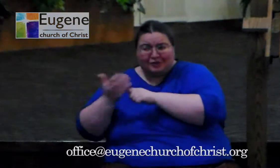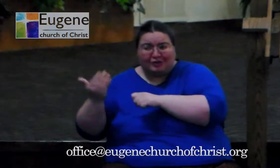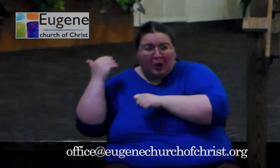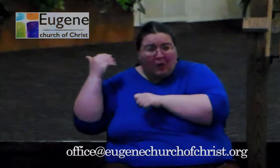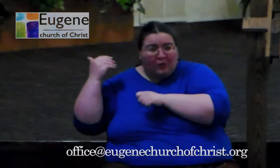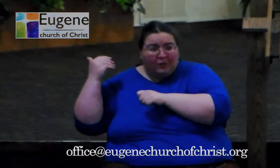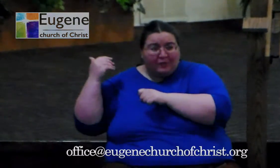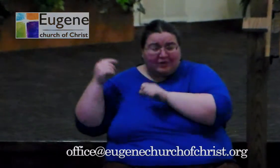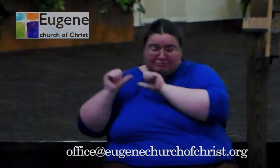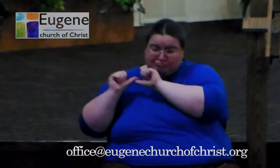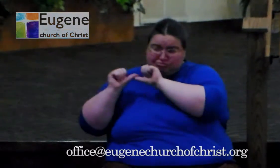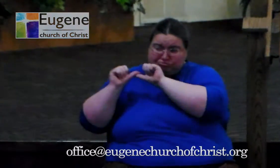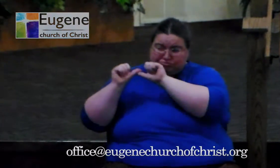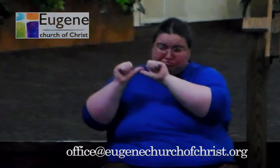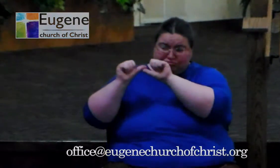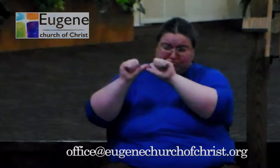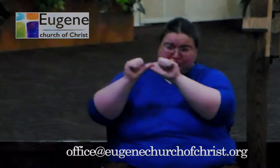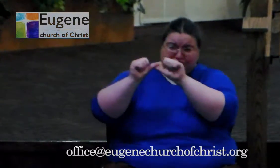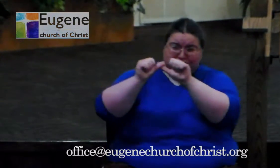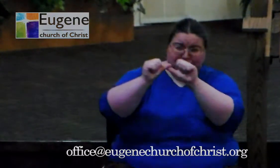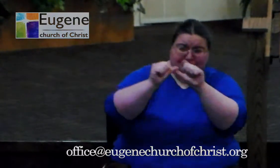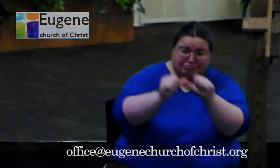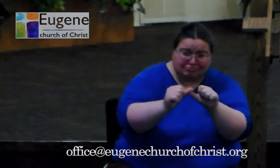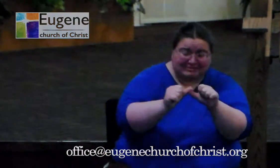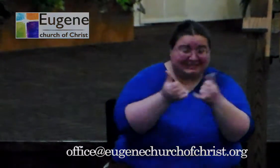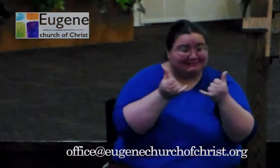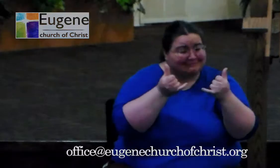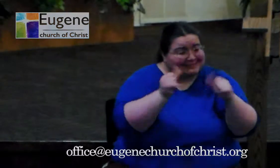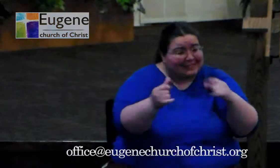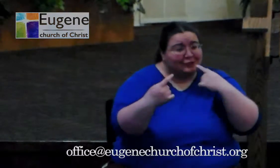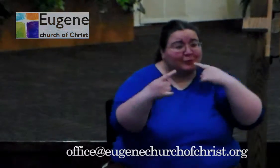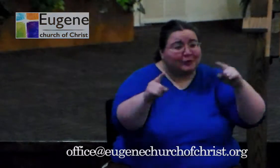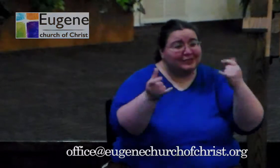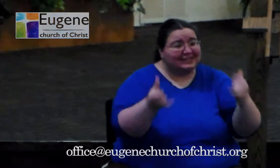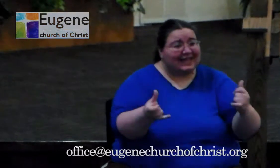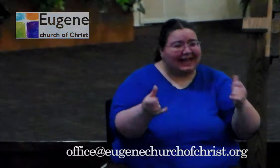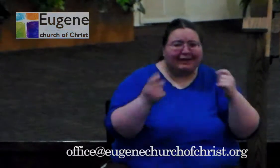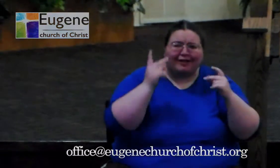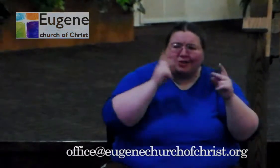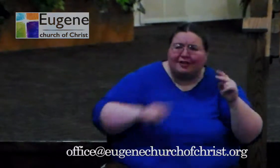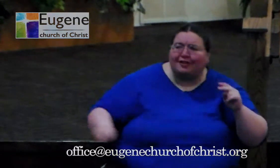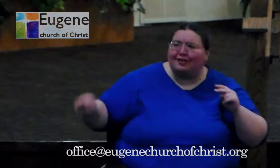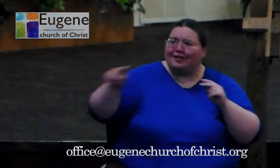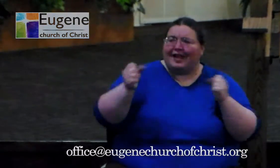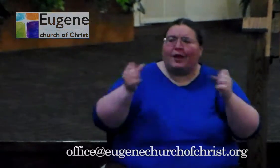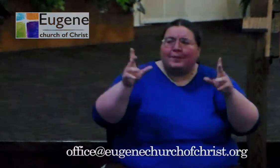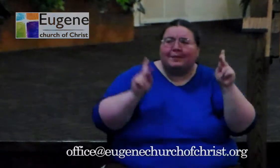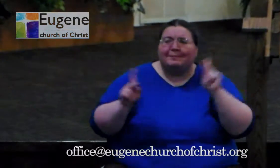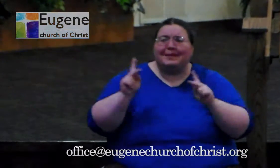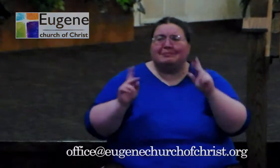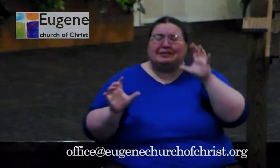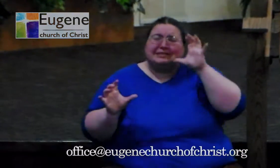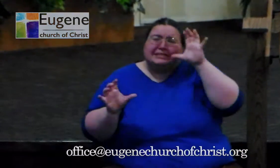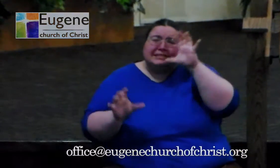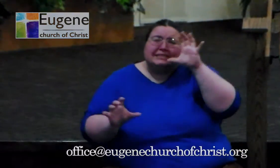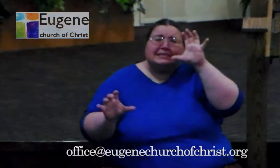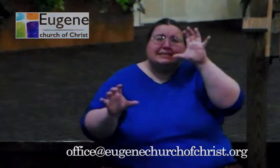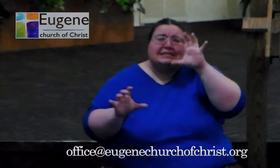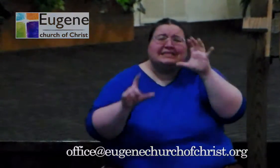many people are just searching desperately for something to grab onto. And we have it. We